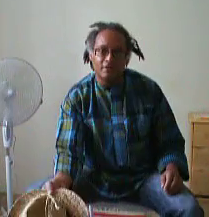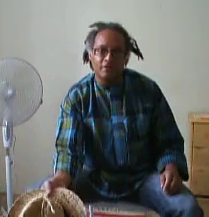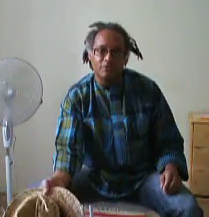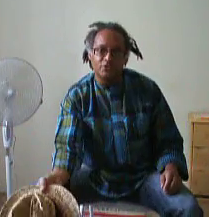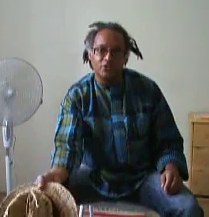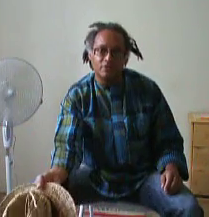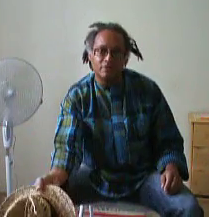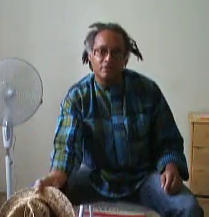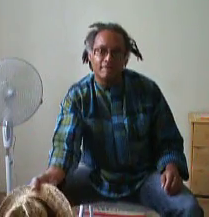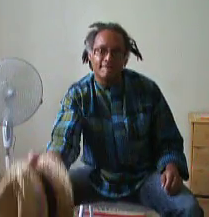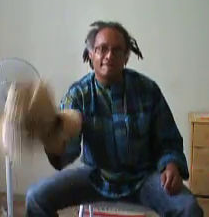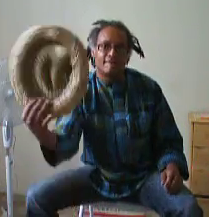Watch it.